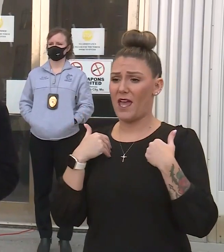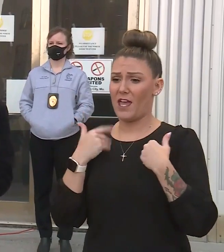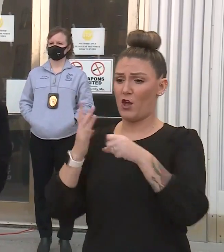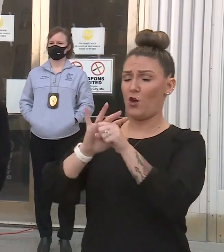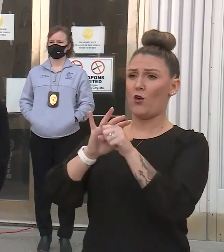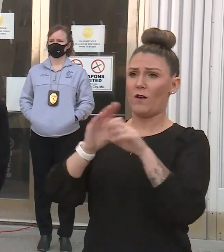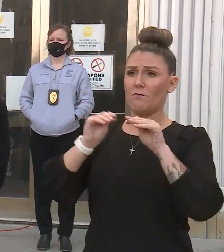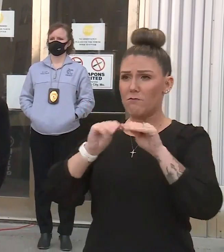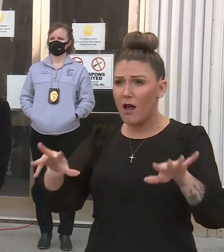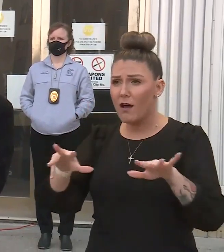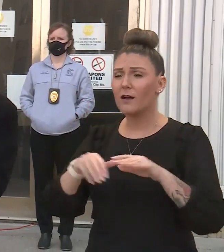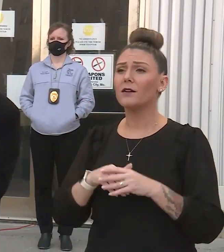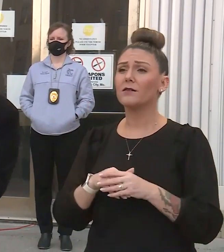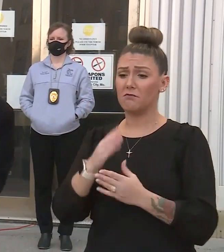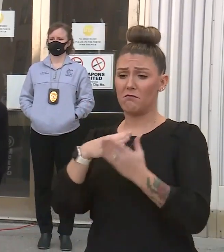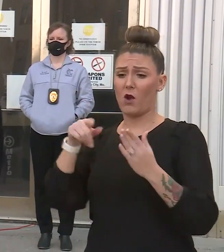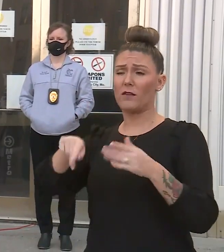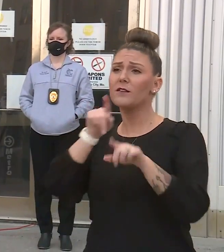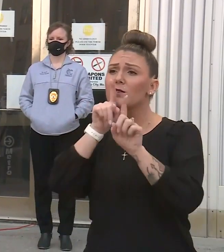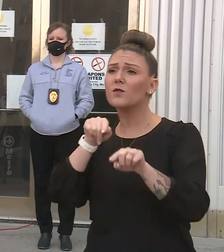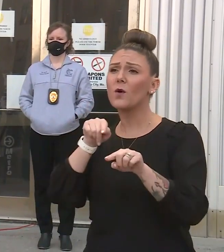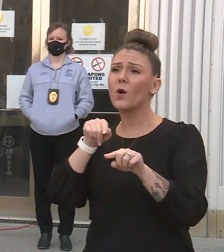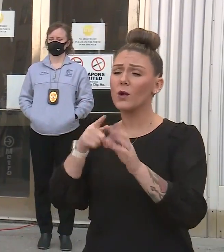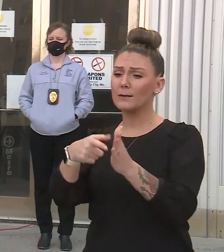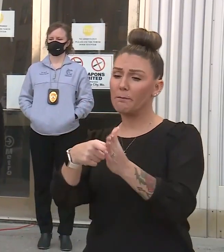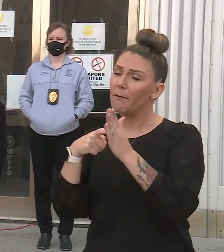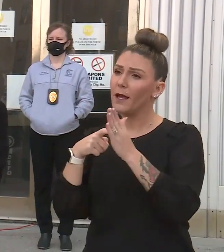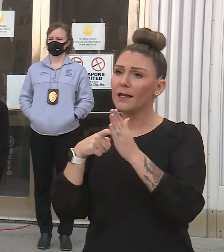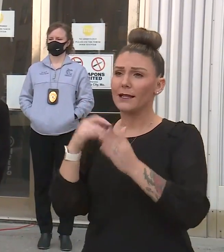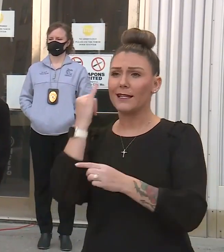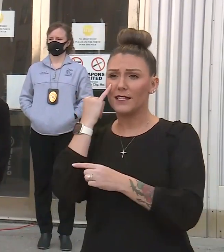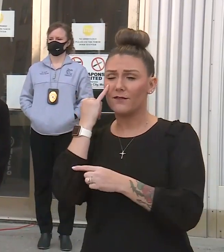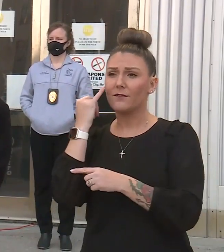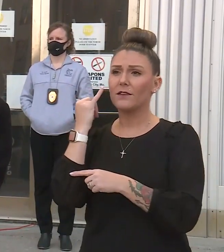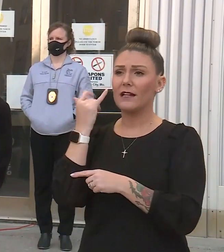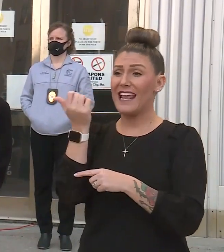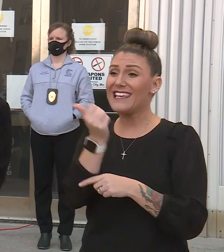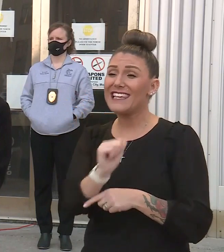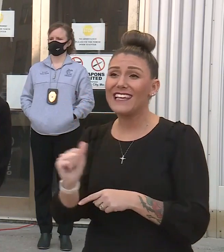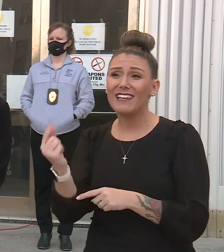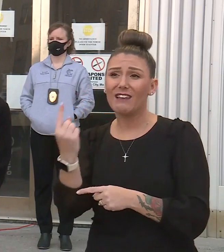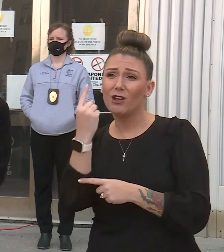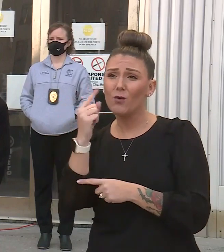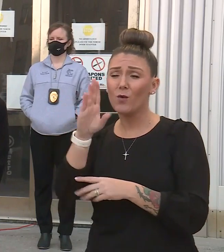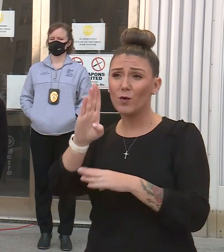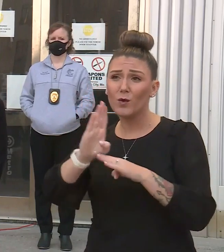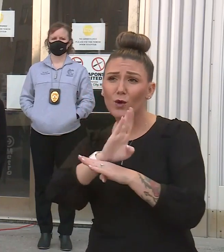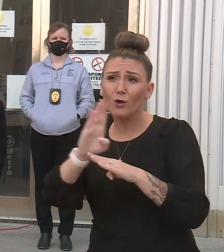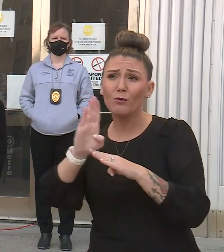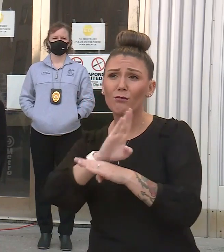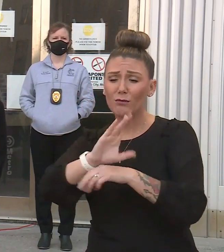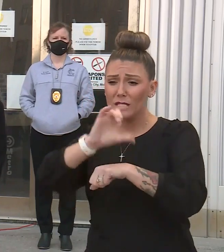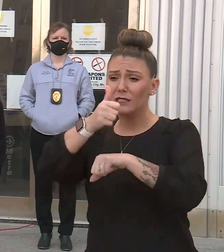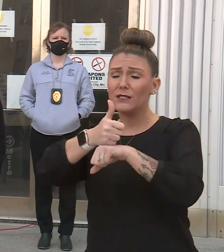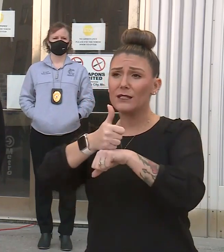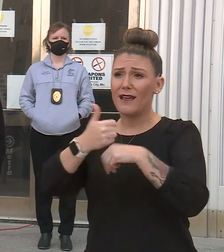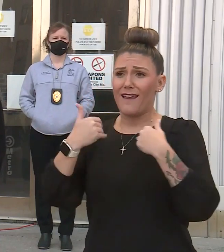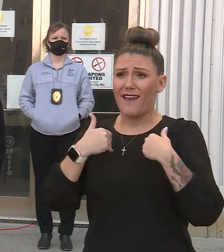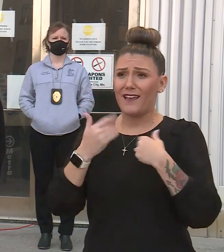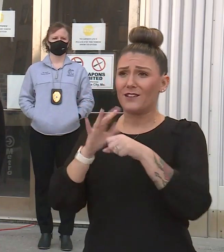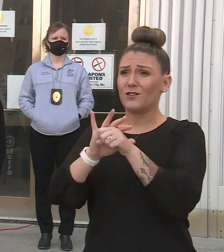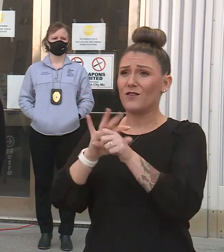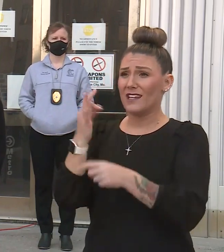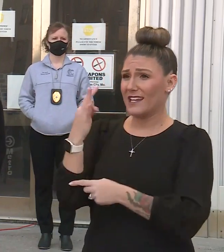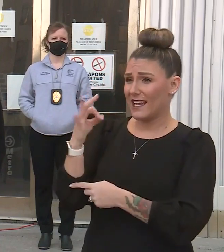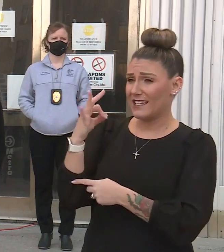outbreaks. As part of this order, there is a mandate that if anyone at your business establishment comes down with COVID